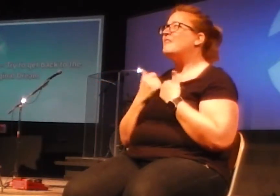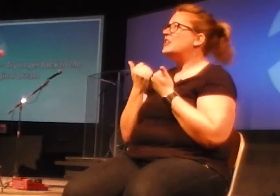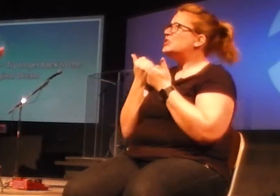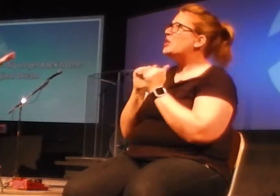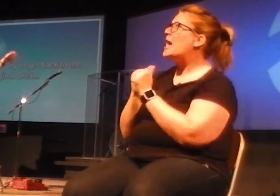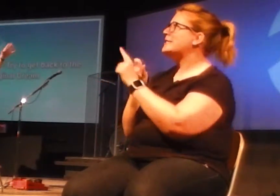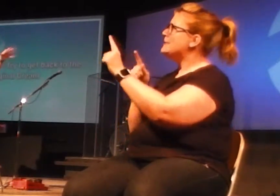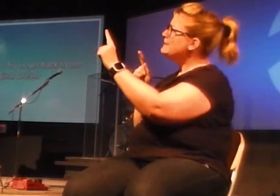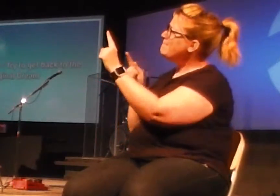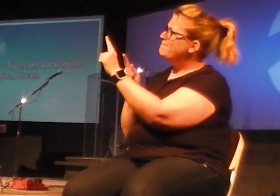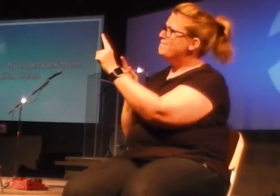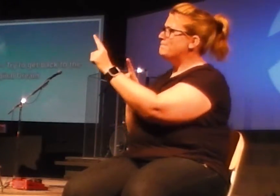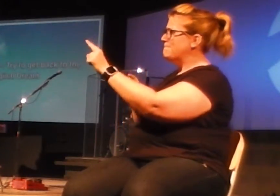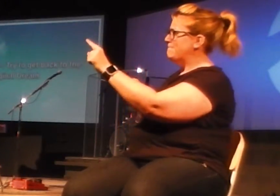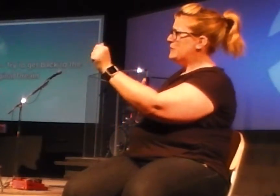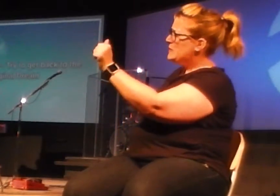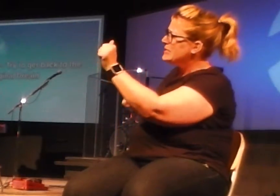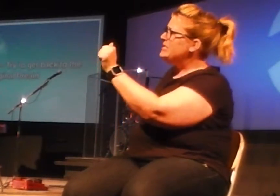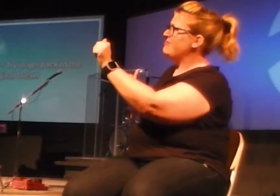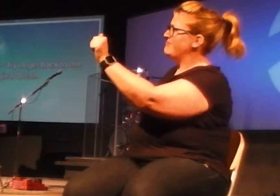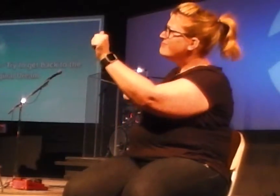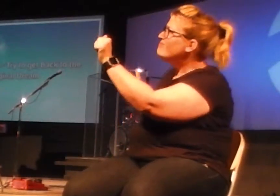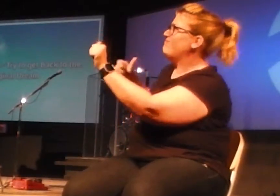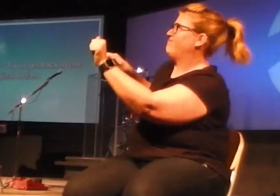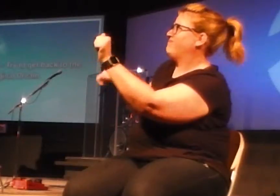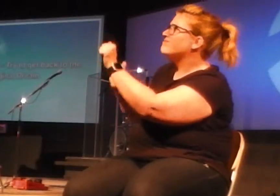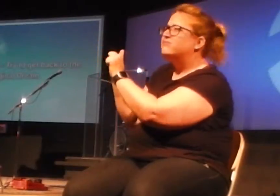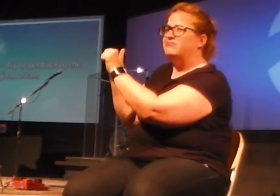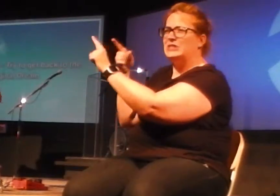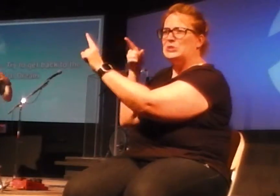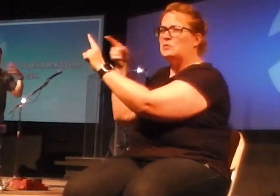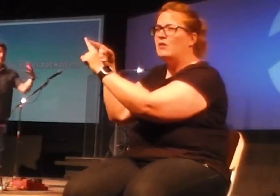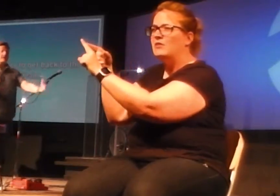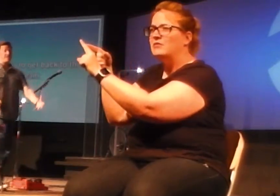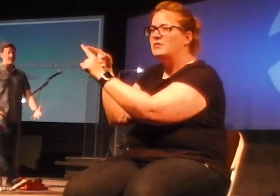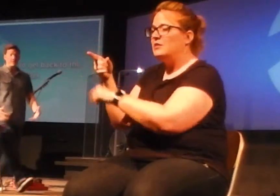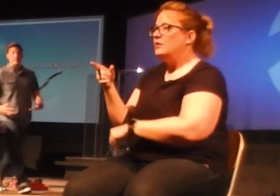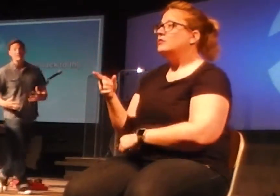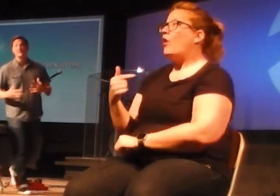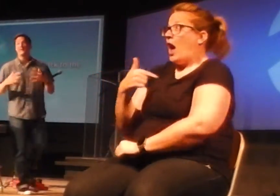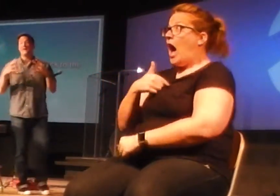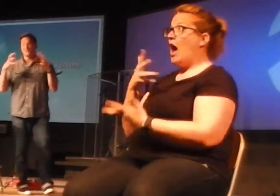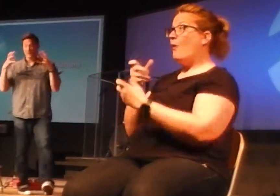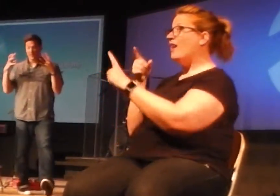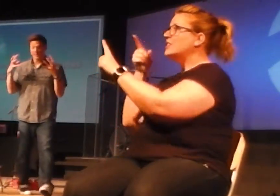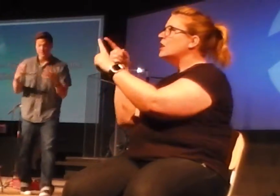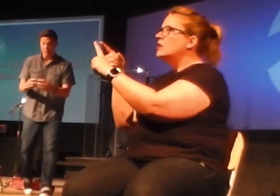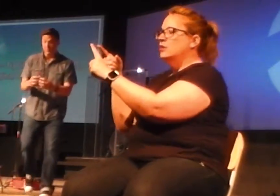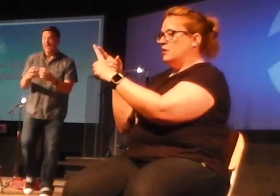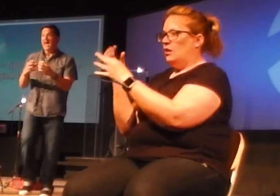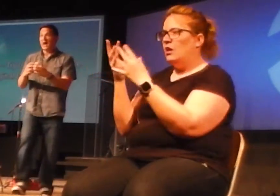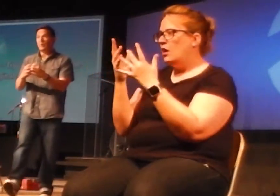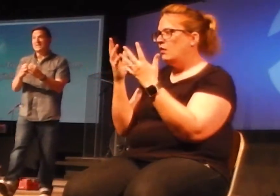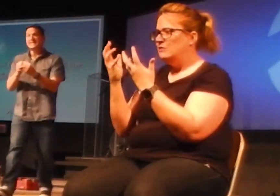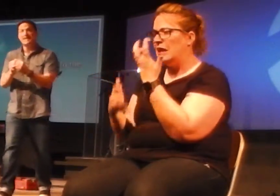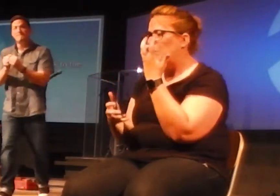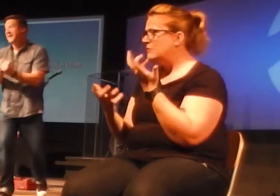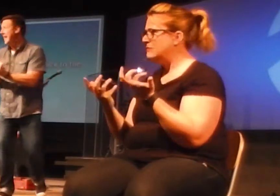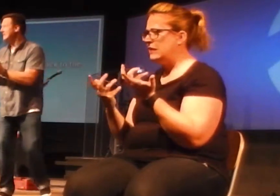get back to the original dream. Right? They literally take the rest of their lives, and the rest of their life is all consumed with, how do I get back